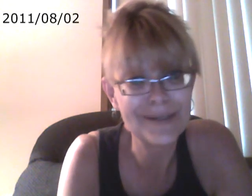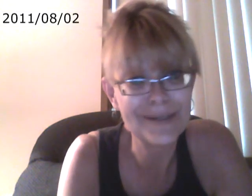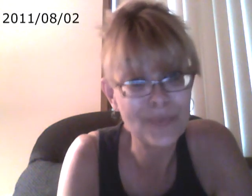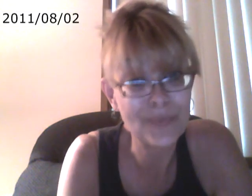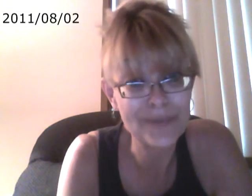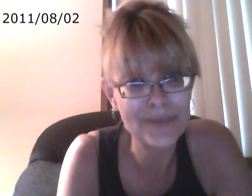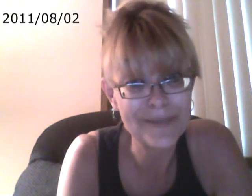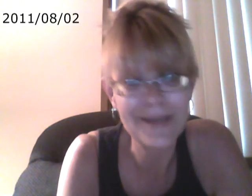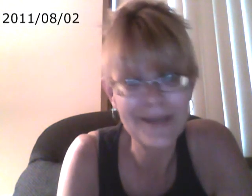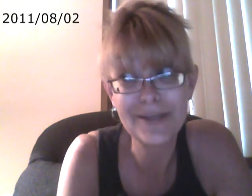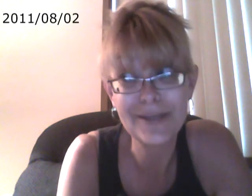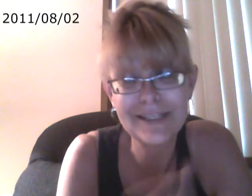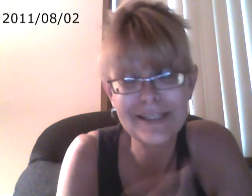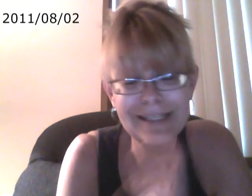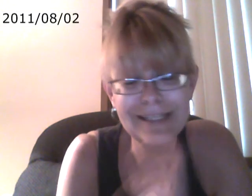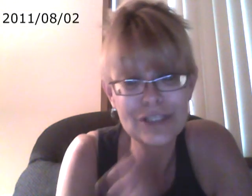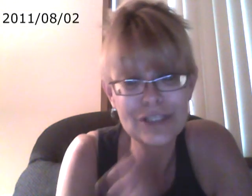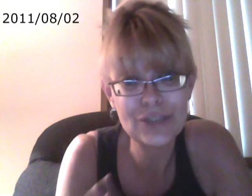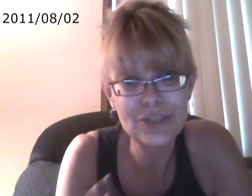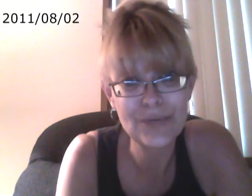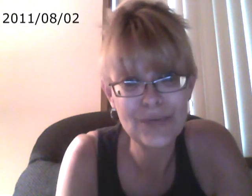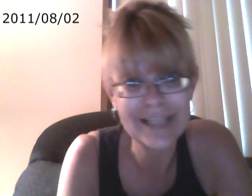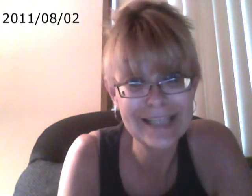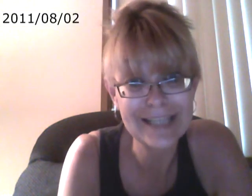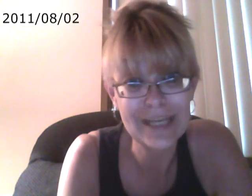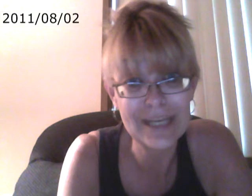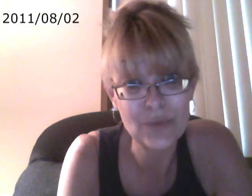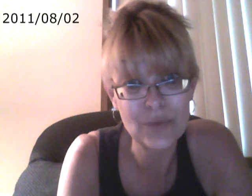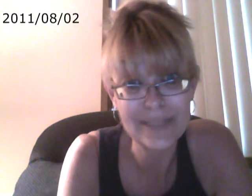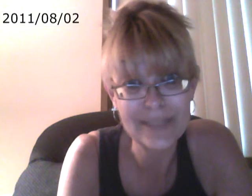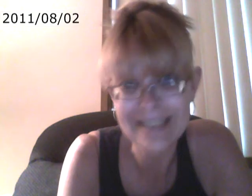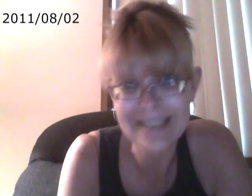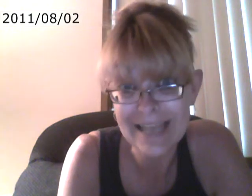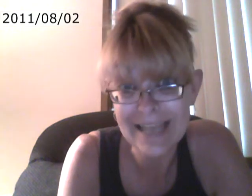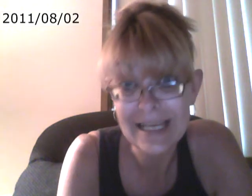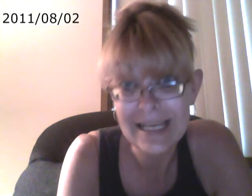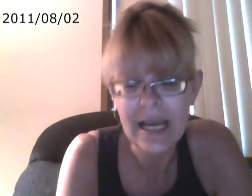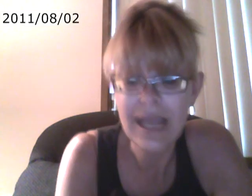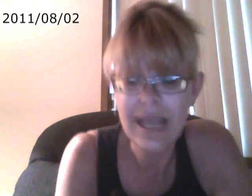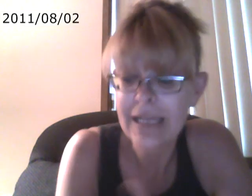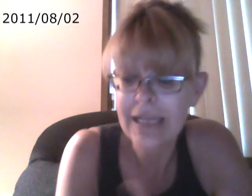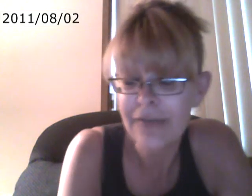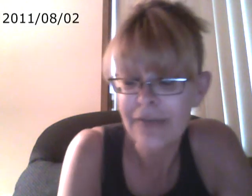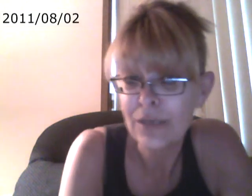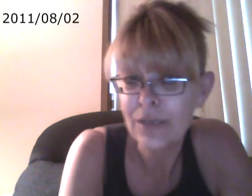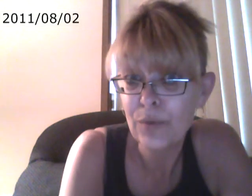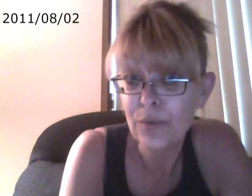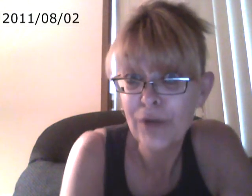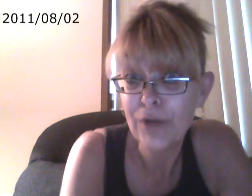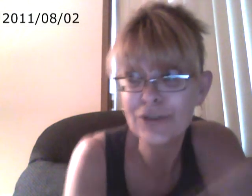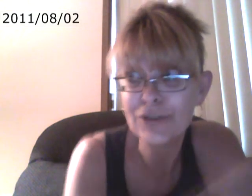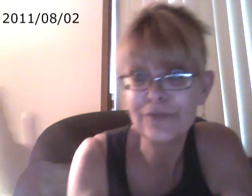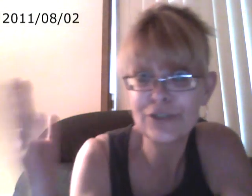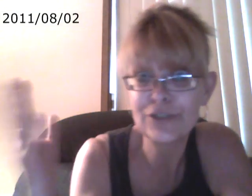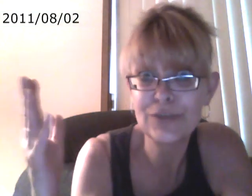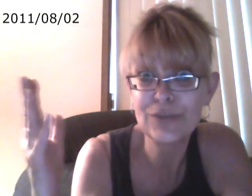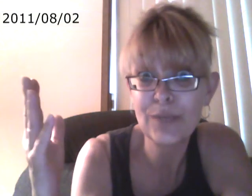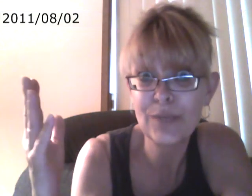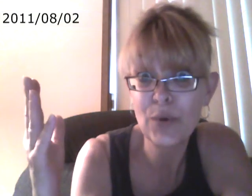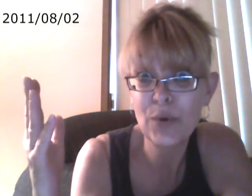whip something up. They could have done it in two, three days and it would have been done and have an equal partnership for just doing programming